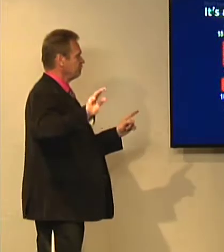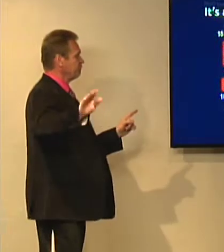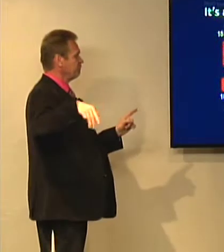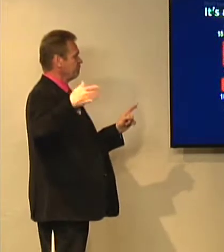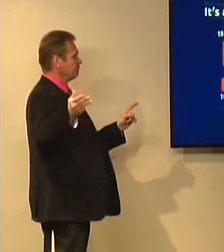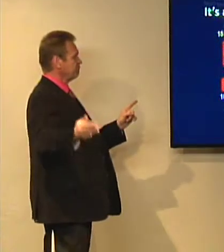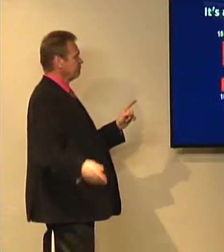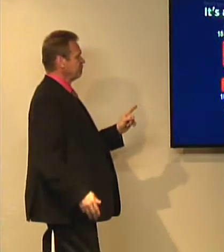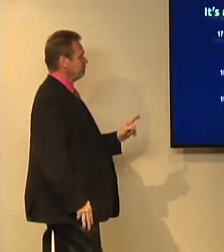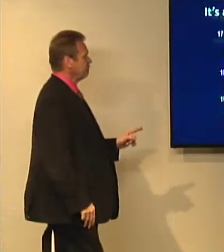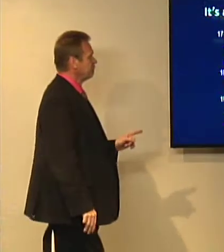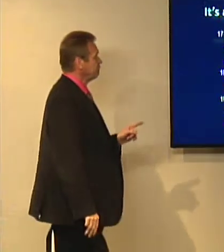resurrection of Jesus Christ is.